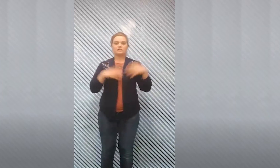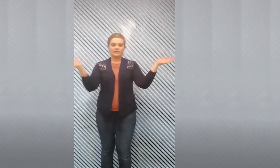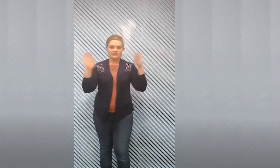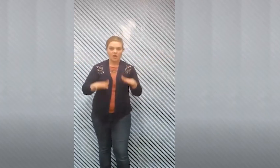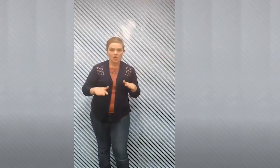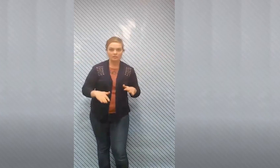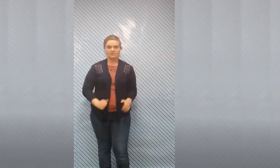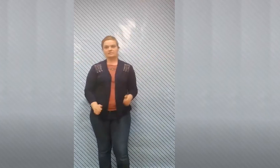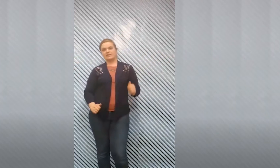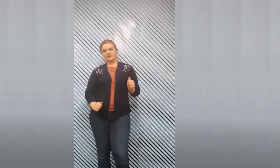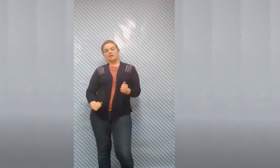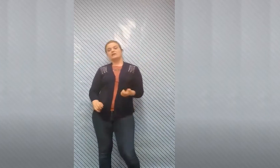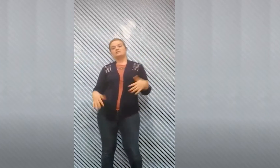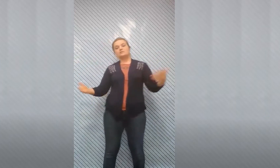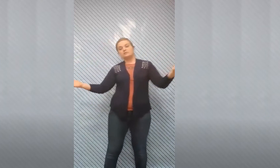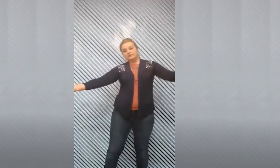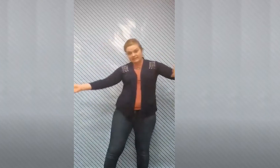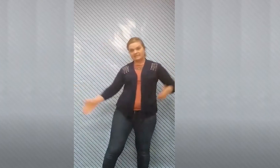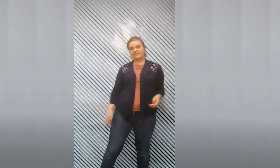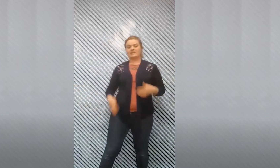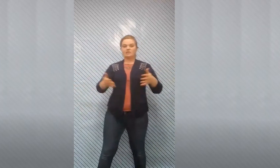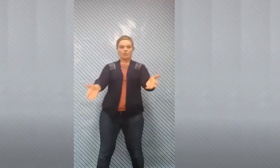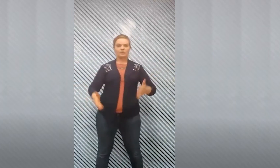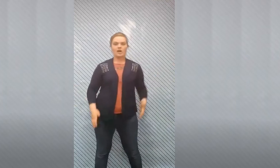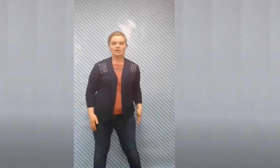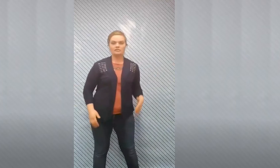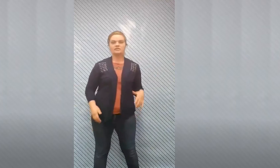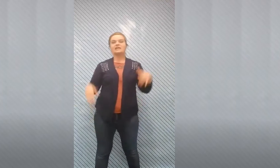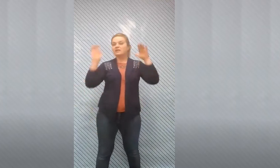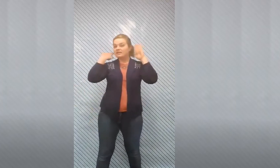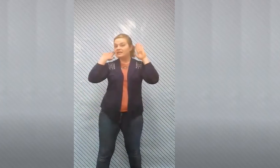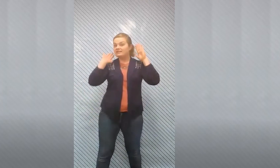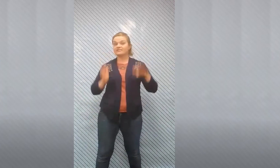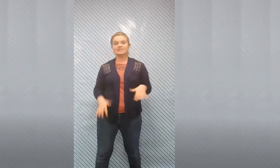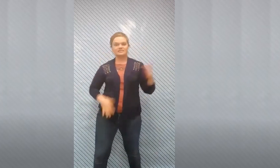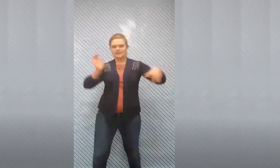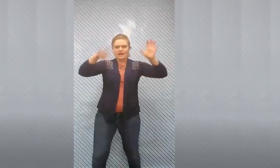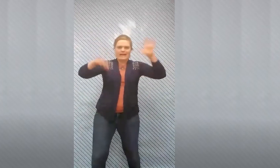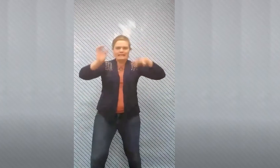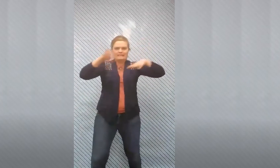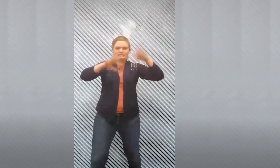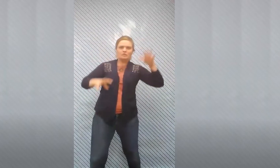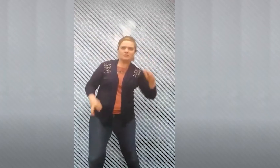so we can calm ourselves later to listen and open our hearts and our ears instead of our hands and movement